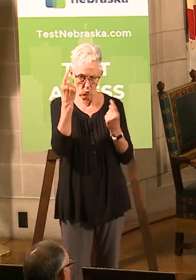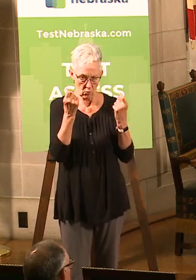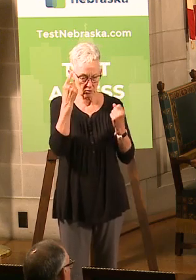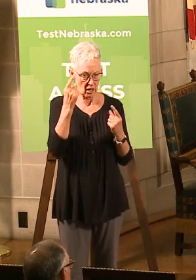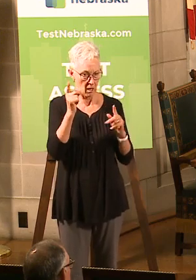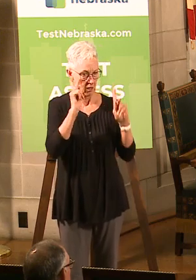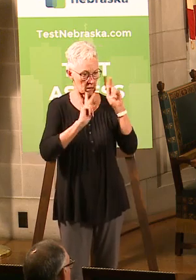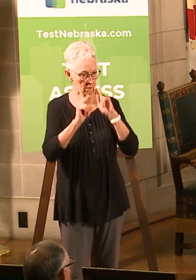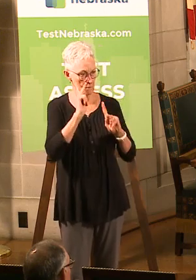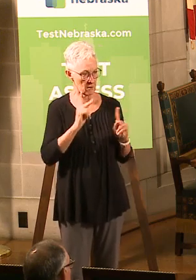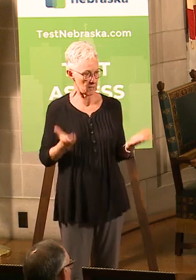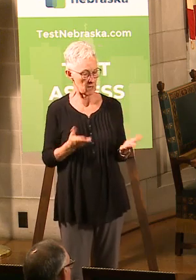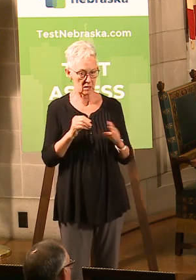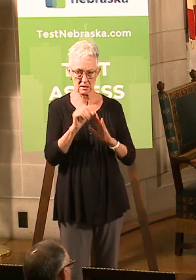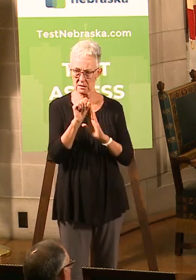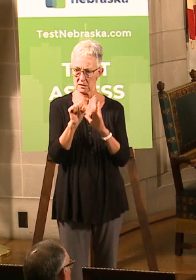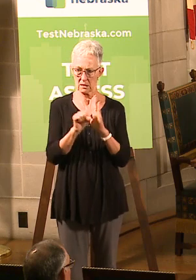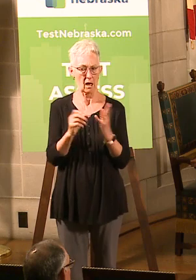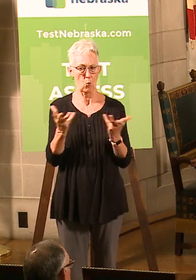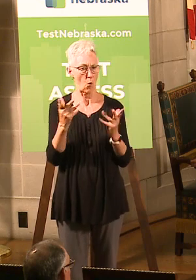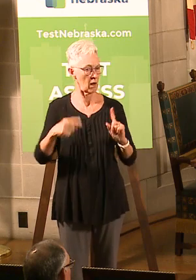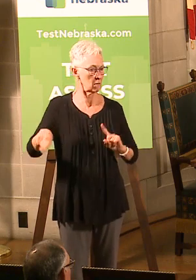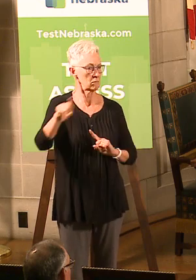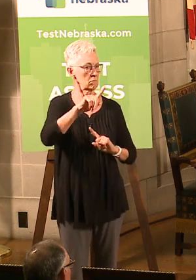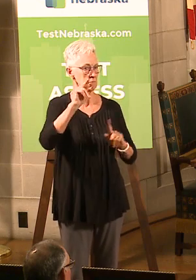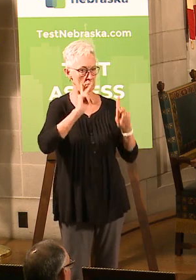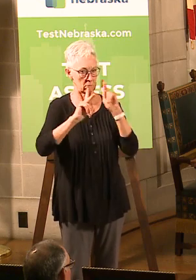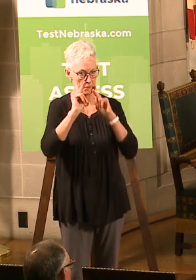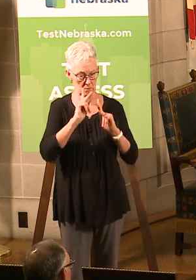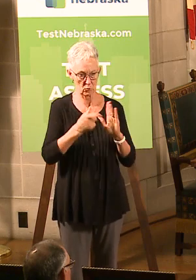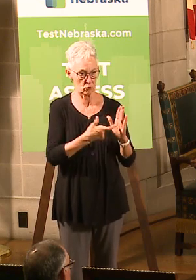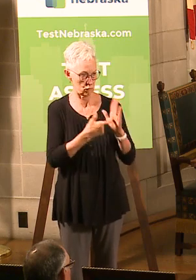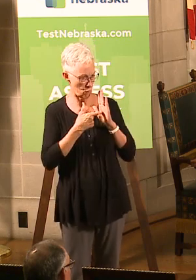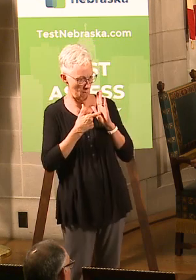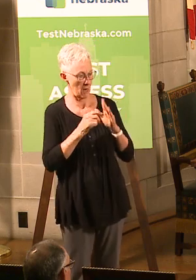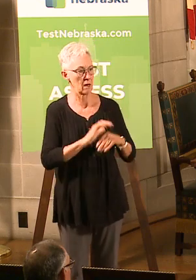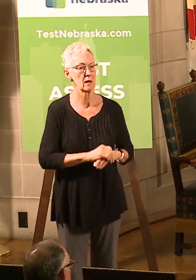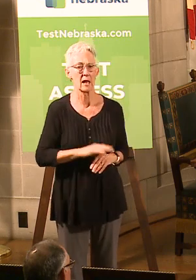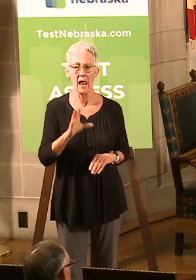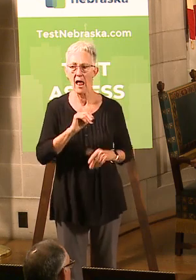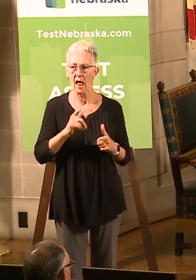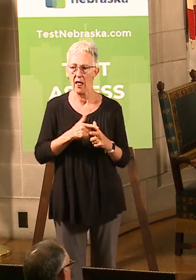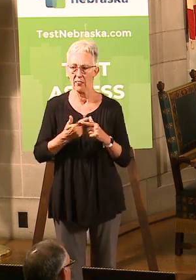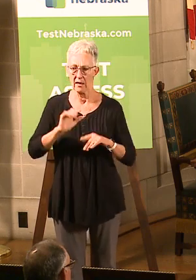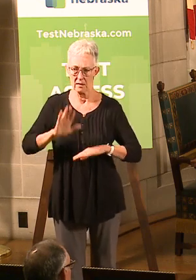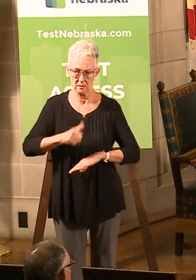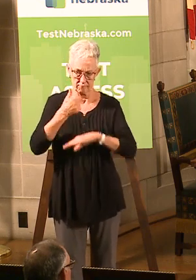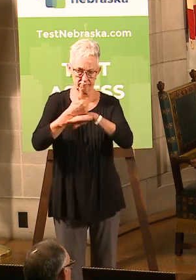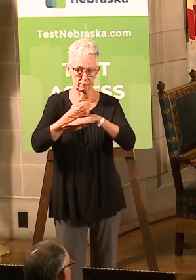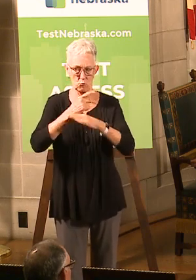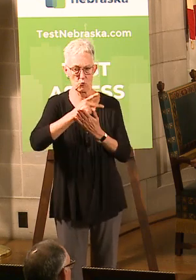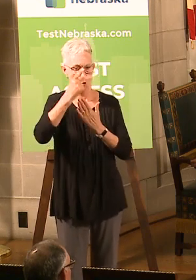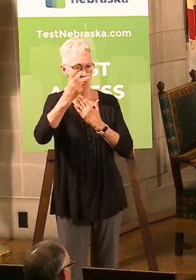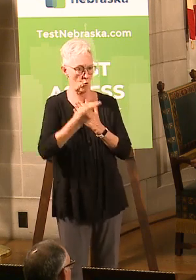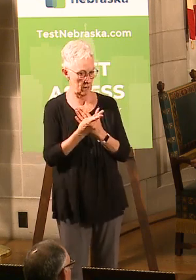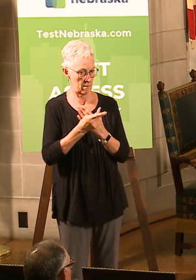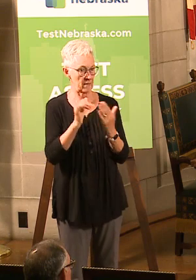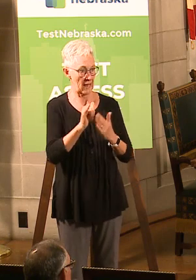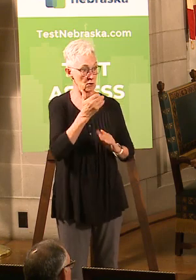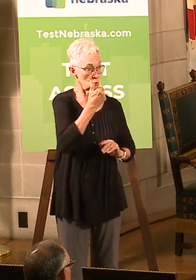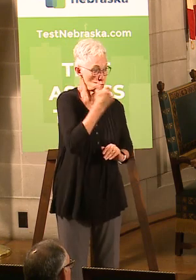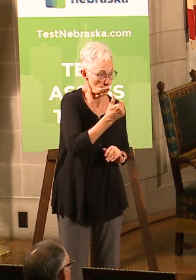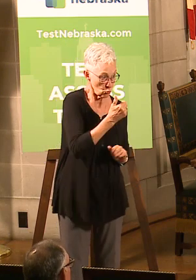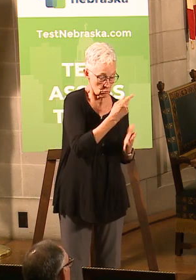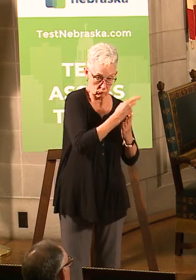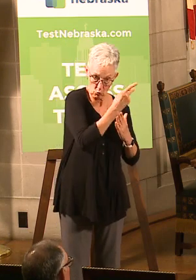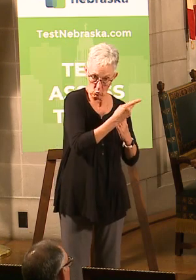citizens in the great state of Nebraska, and then executing with real equality and a sense of urgency. We are one